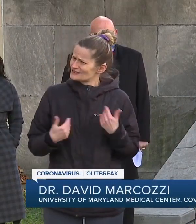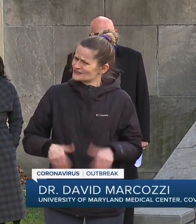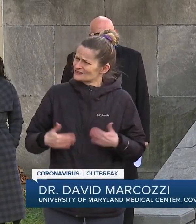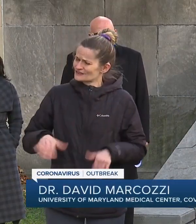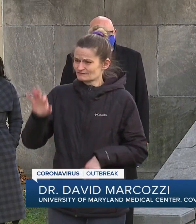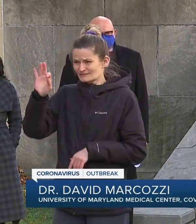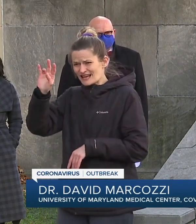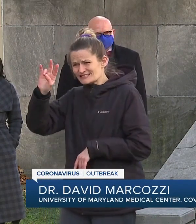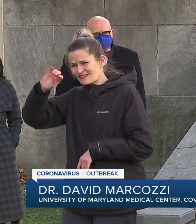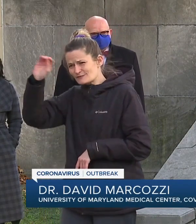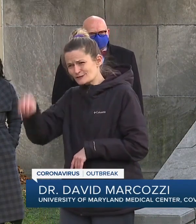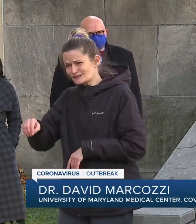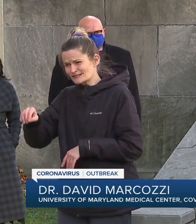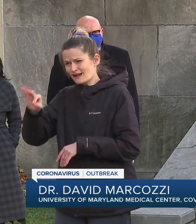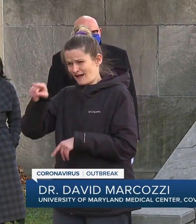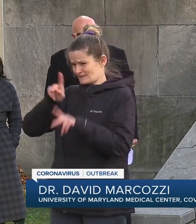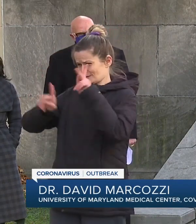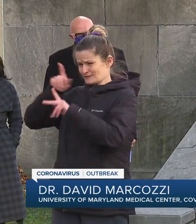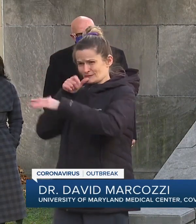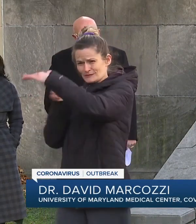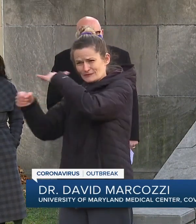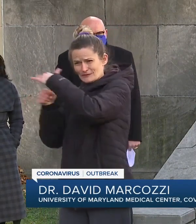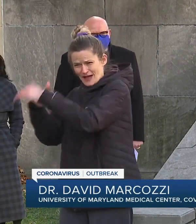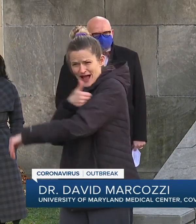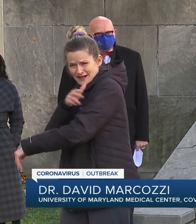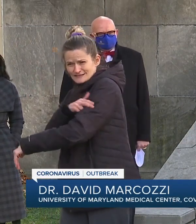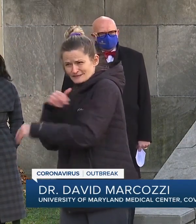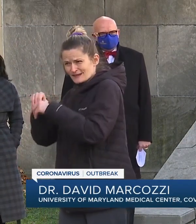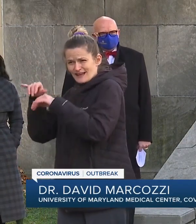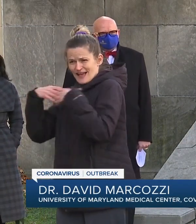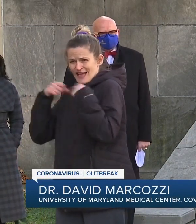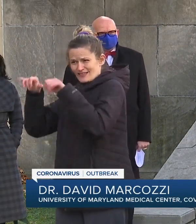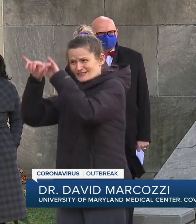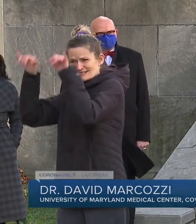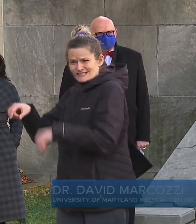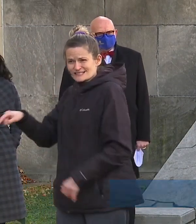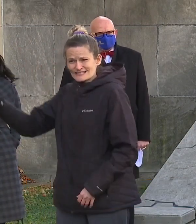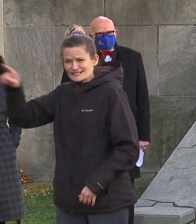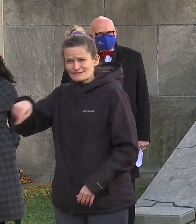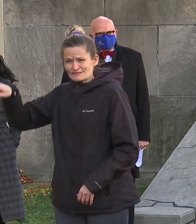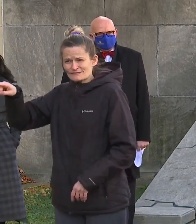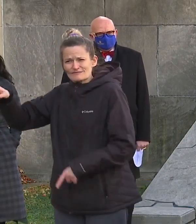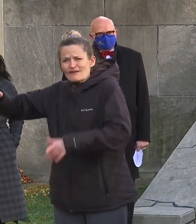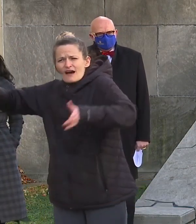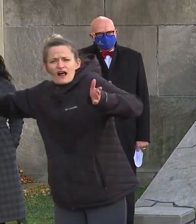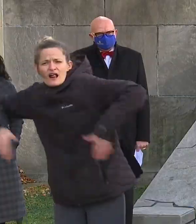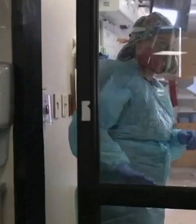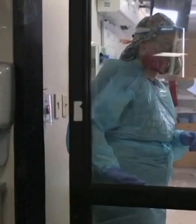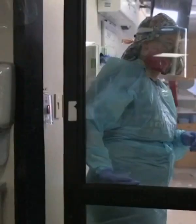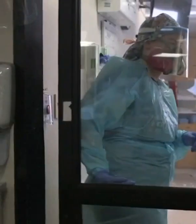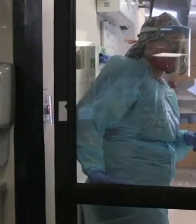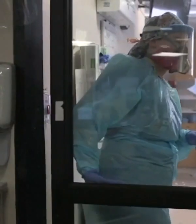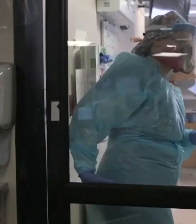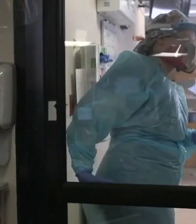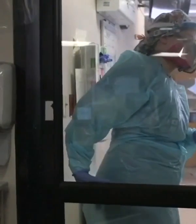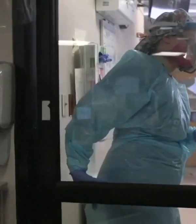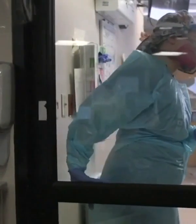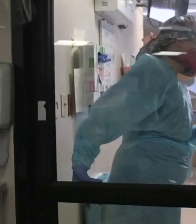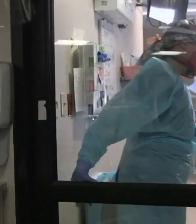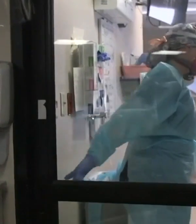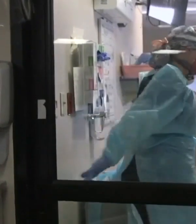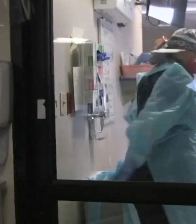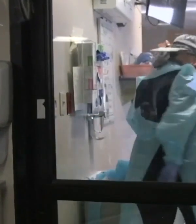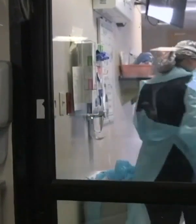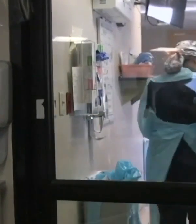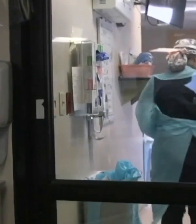our health system had not received the three vaccinations needed to assure adequate protection. Hospitals are taxed not